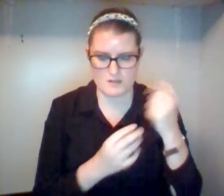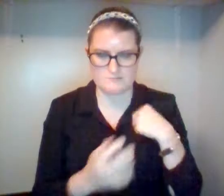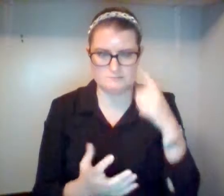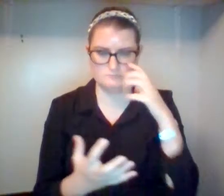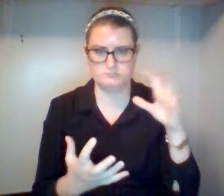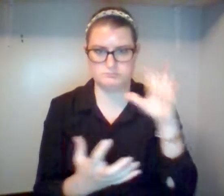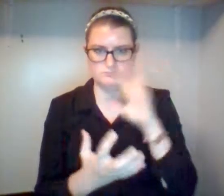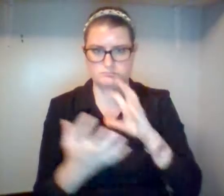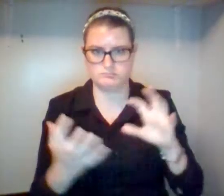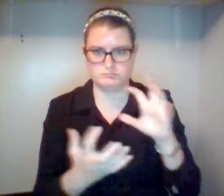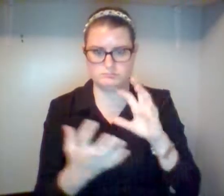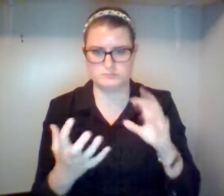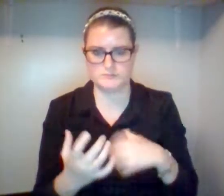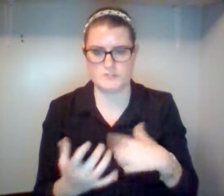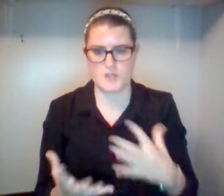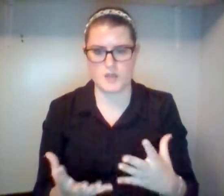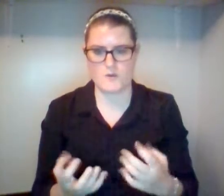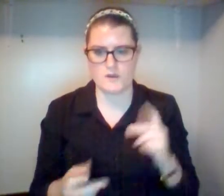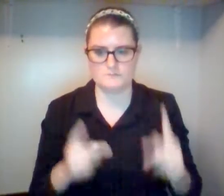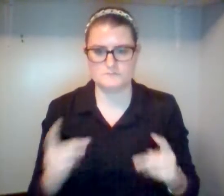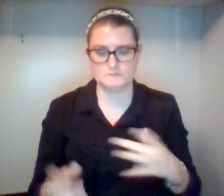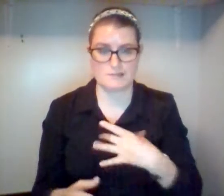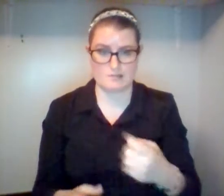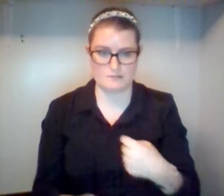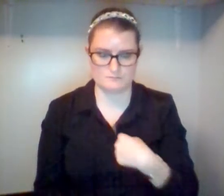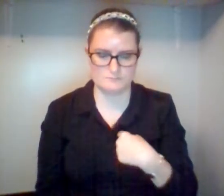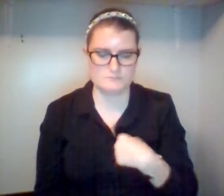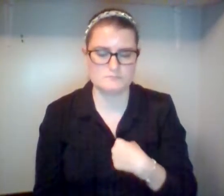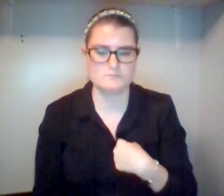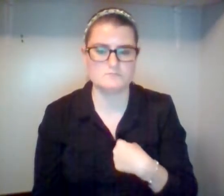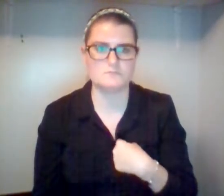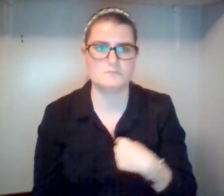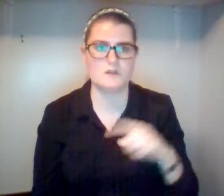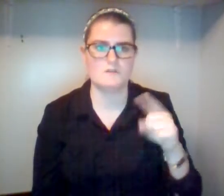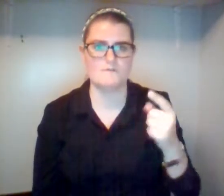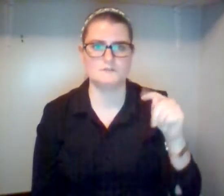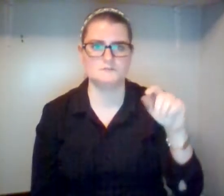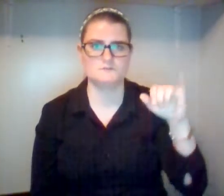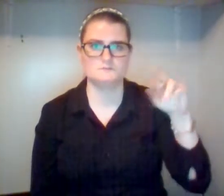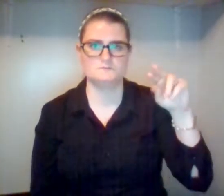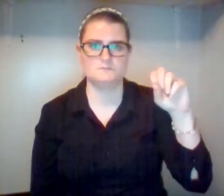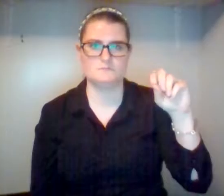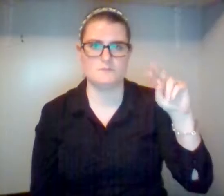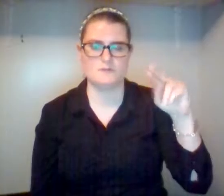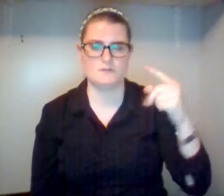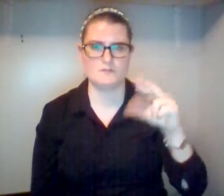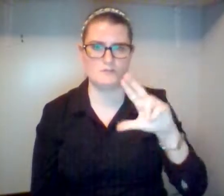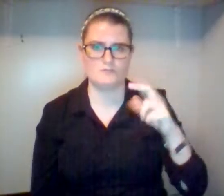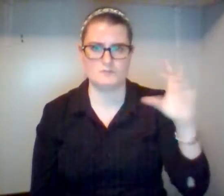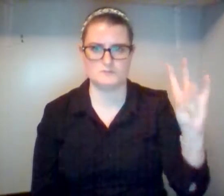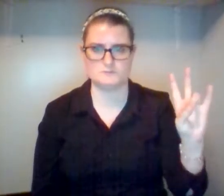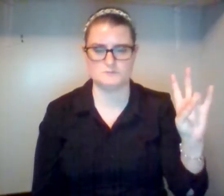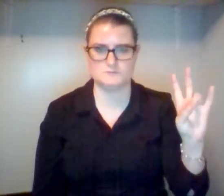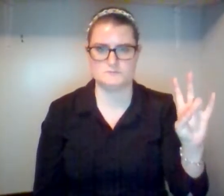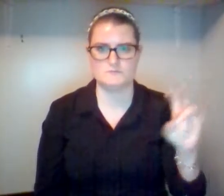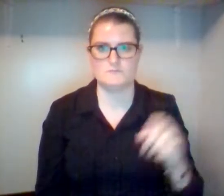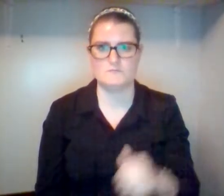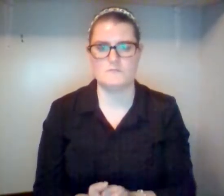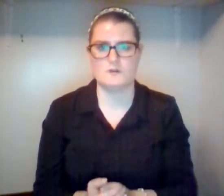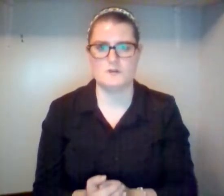want to be thought of well by outsiders. 1 Timothy 3.7 At the same time, I do not want to be paralyzed if others think I am a